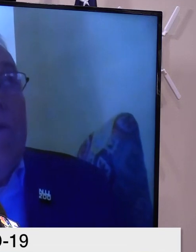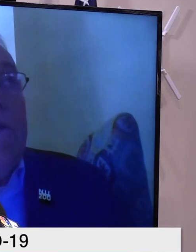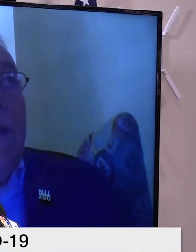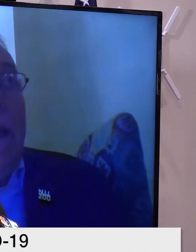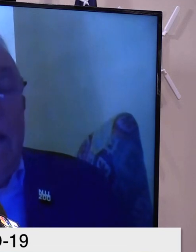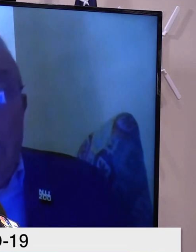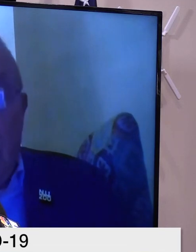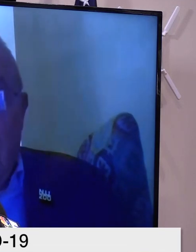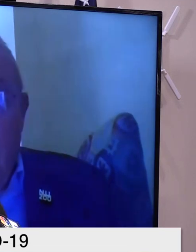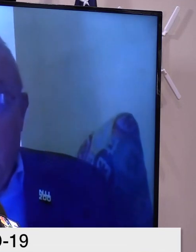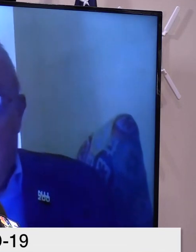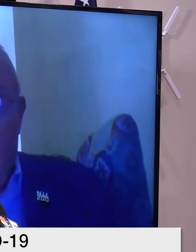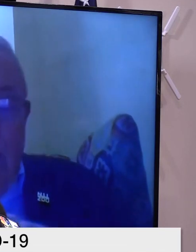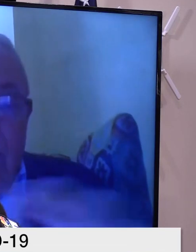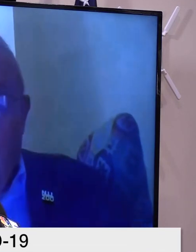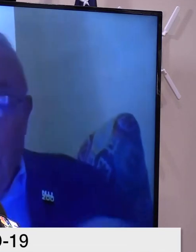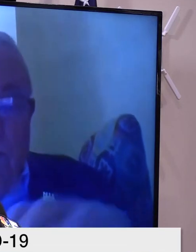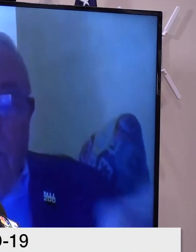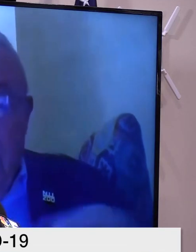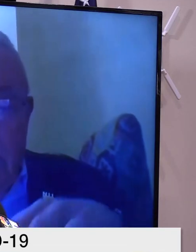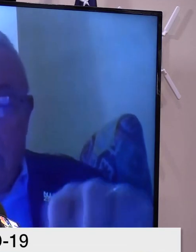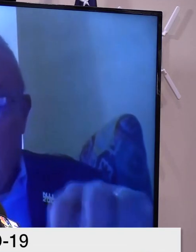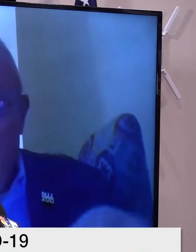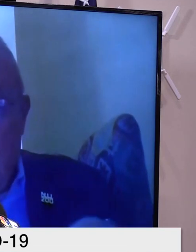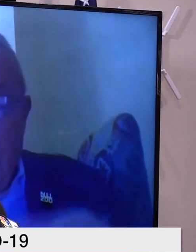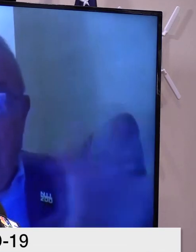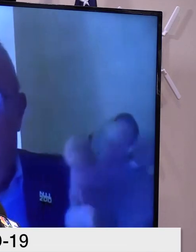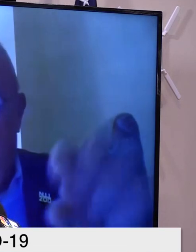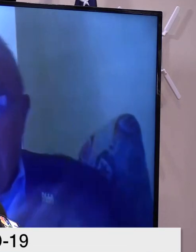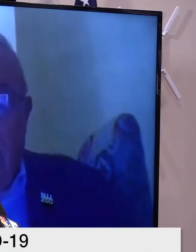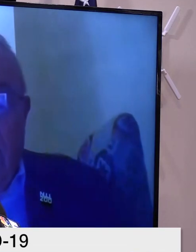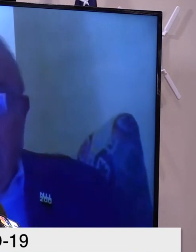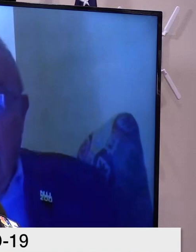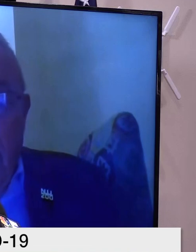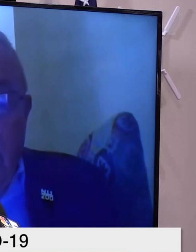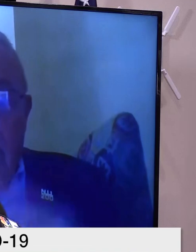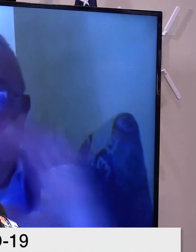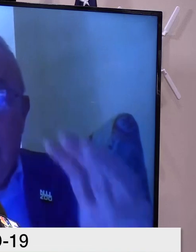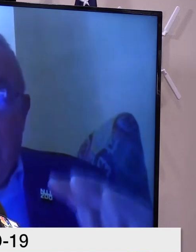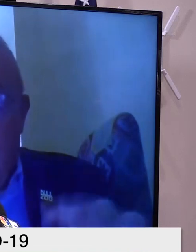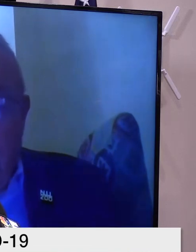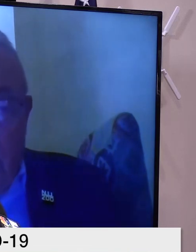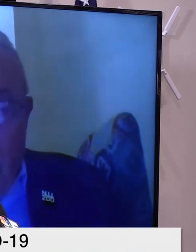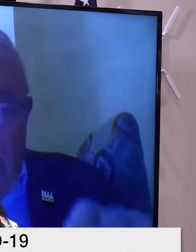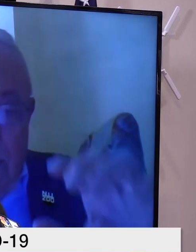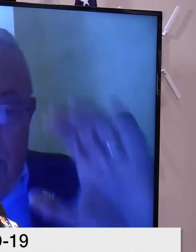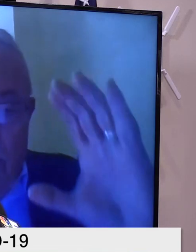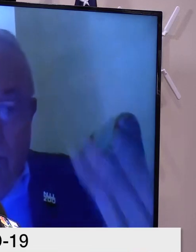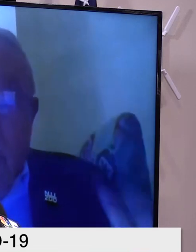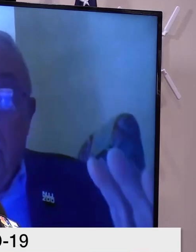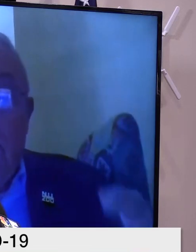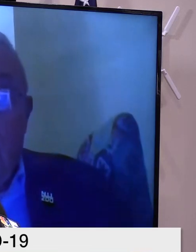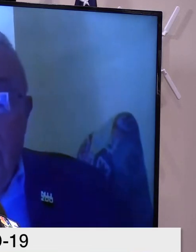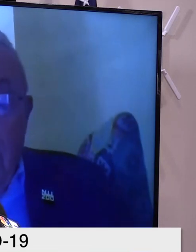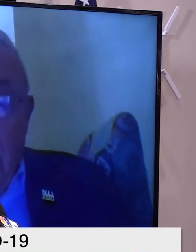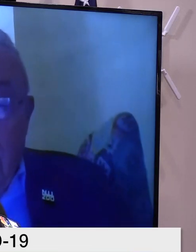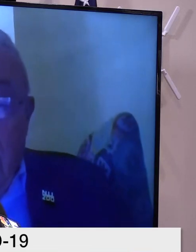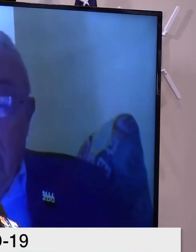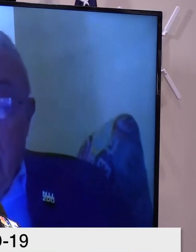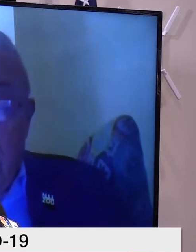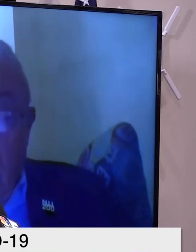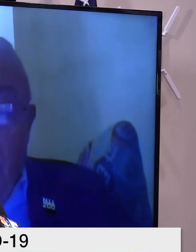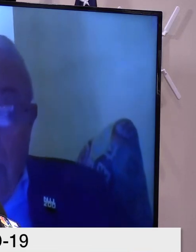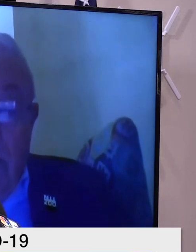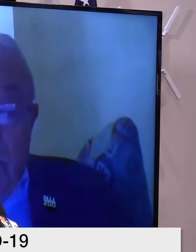of Commerce and Economic Development, for taking all the writings that Susan and I had done and made sense out of those writings and published